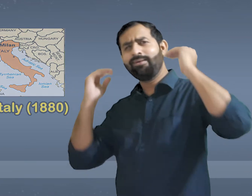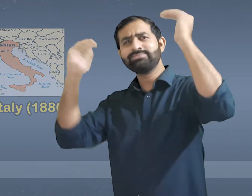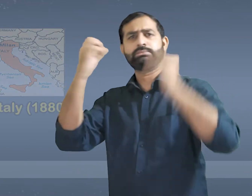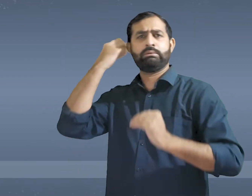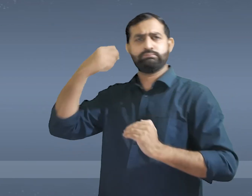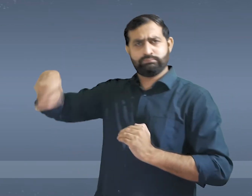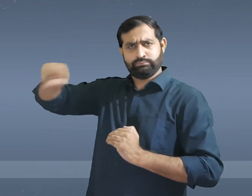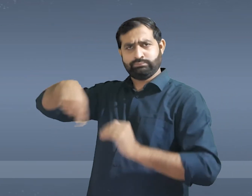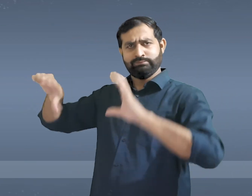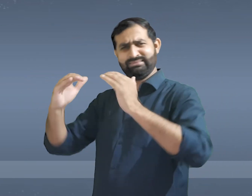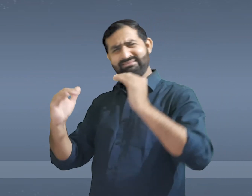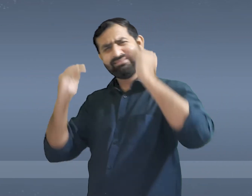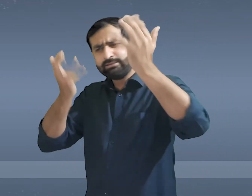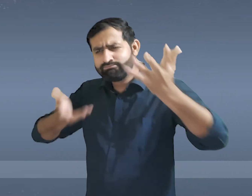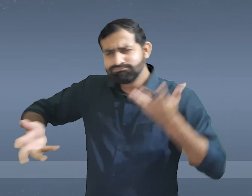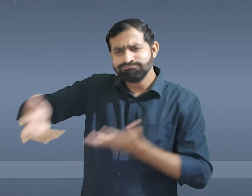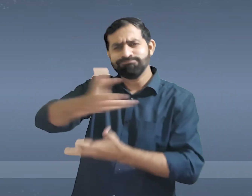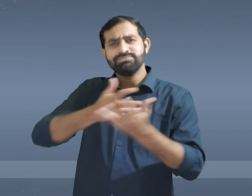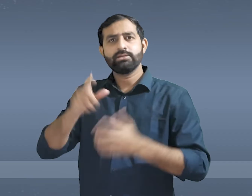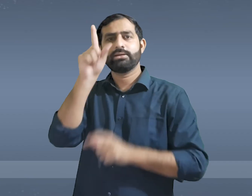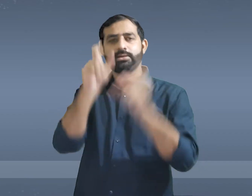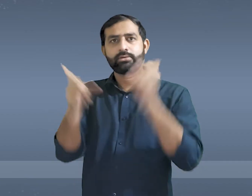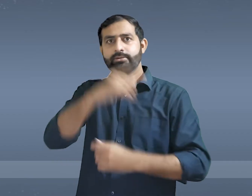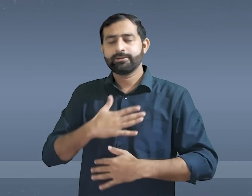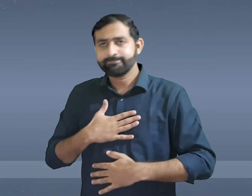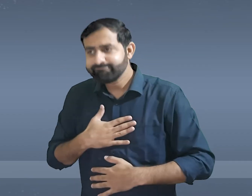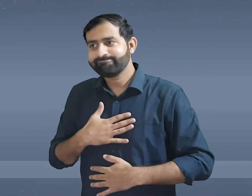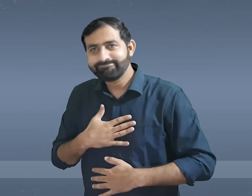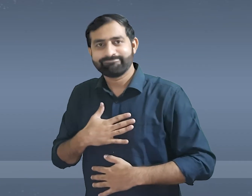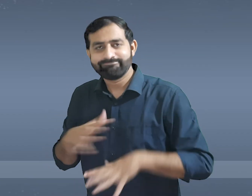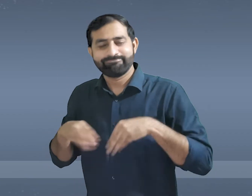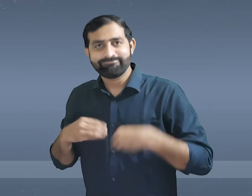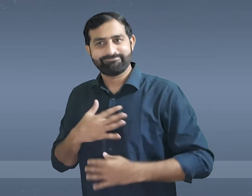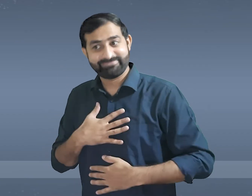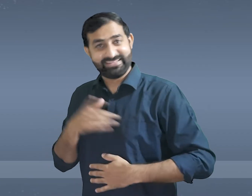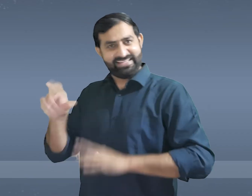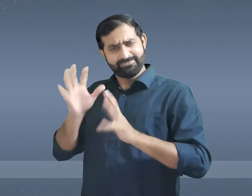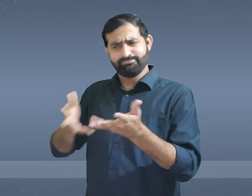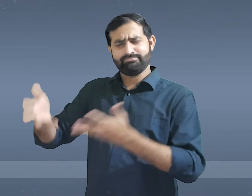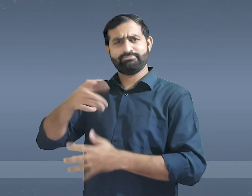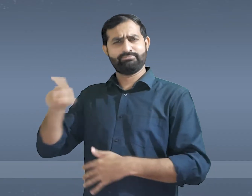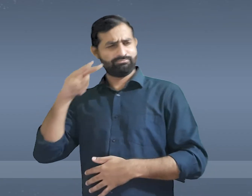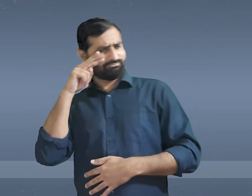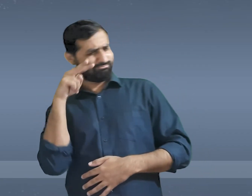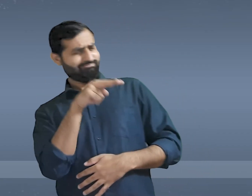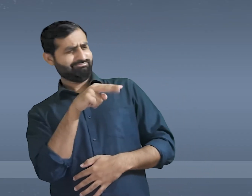conference was attended by representatives from many countries. On one side there were group of special